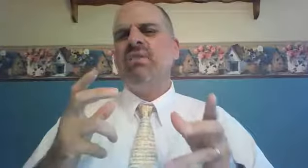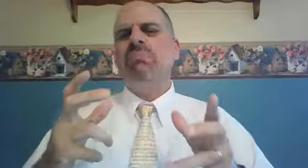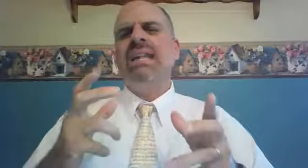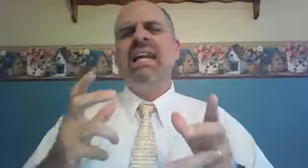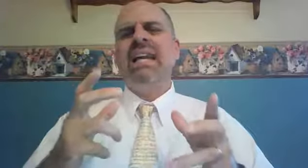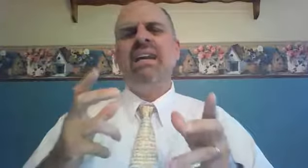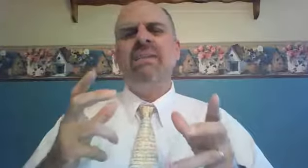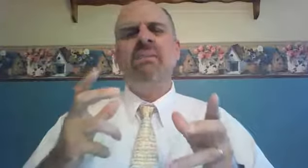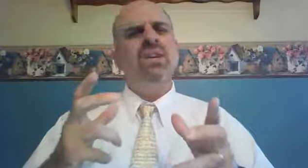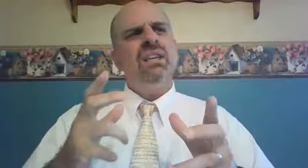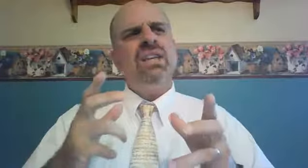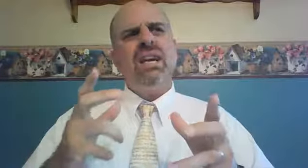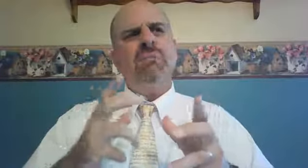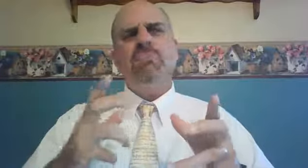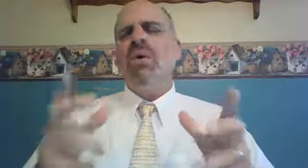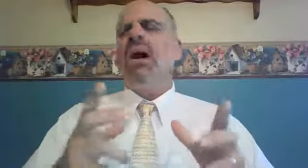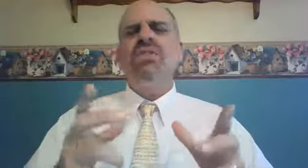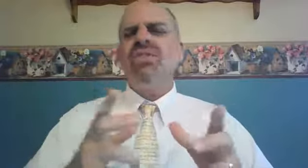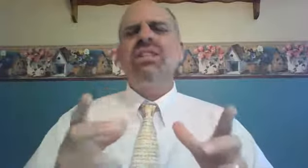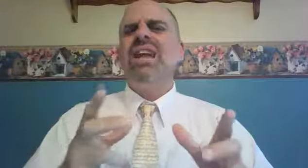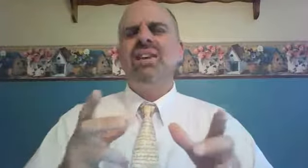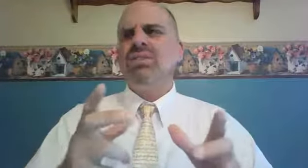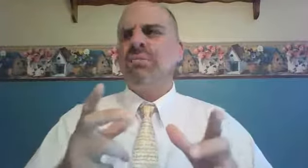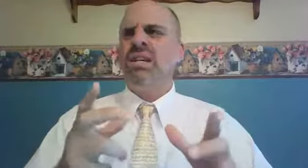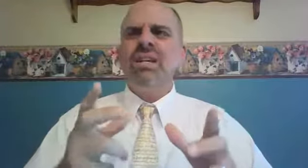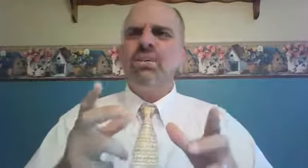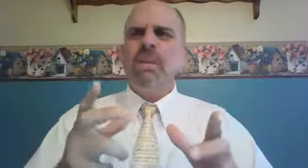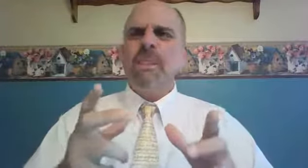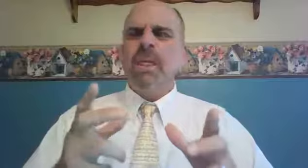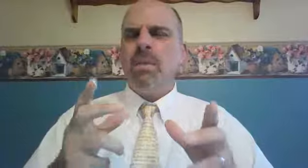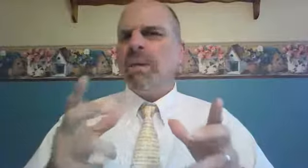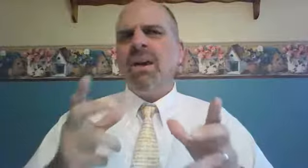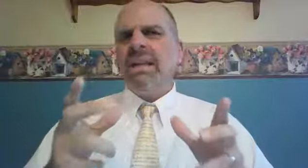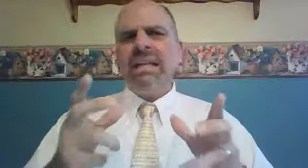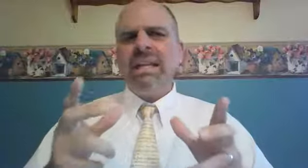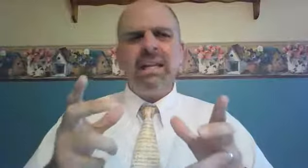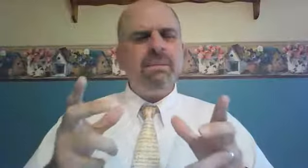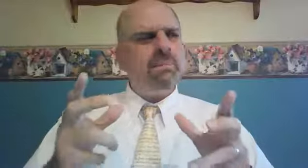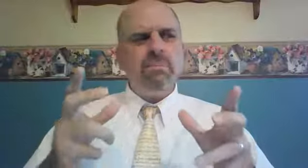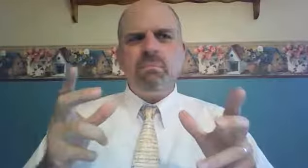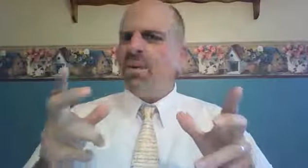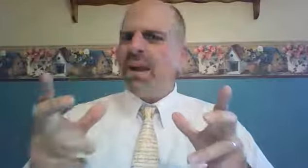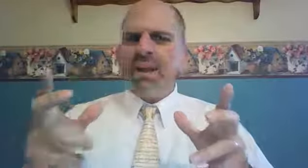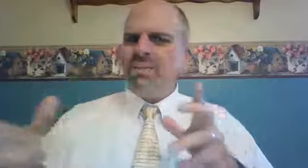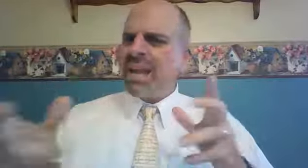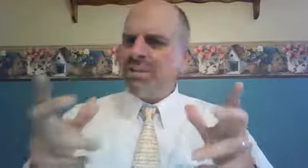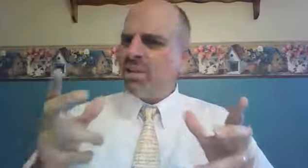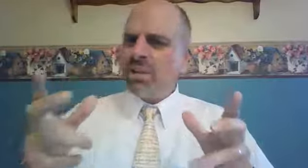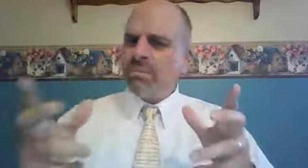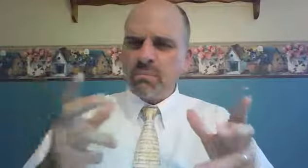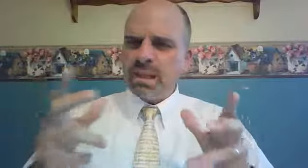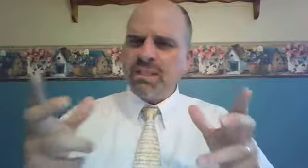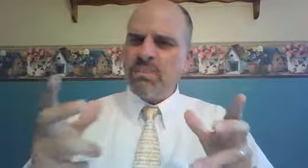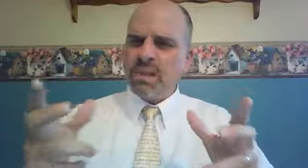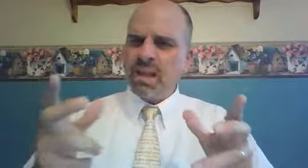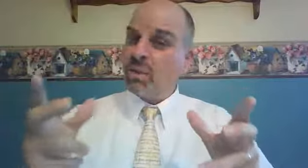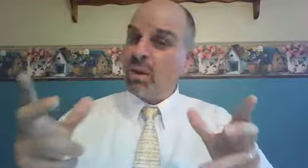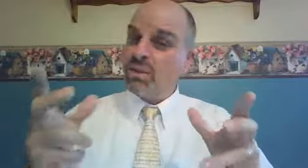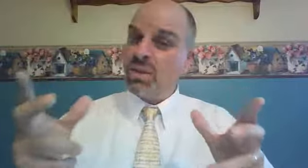of plan to get Boaz's attention because apparently Boaz hasn't picked up yet on what's